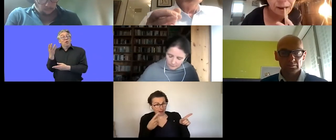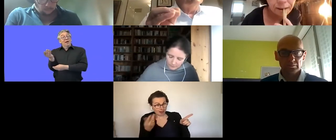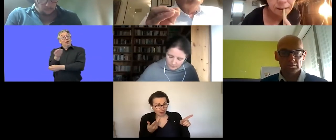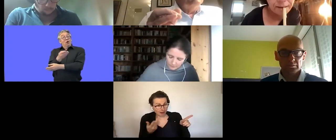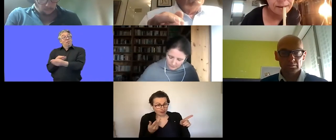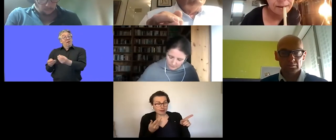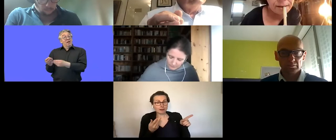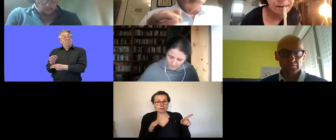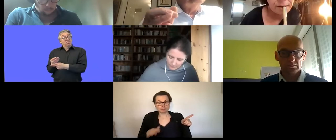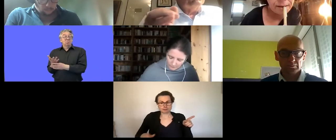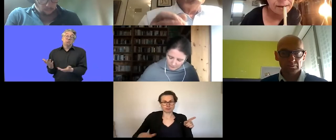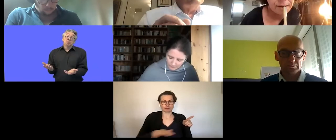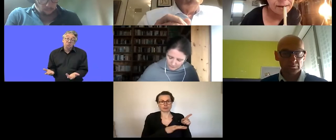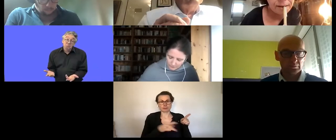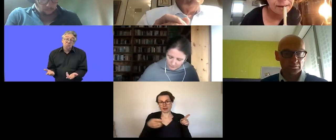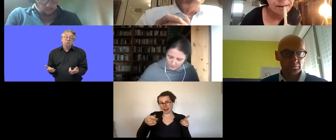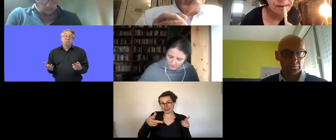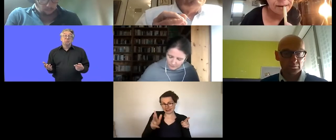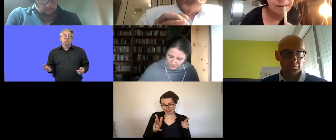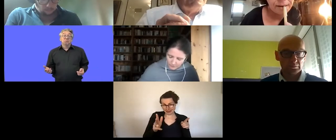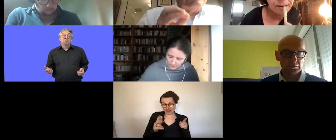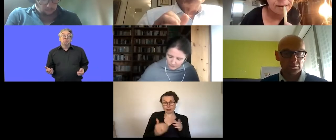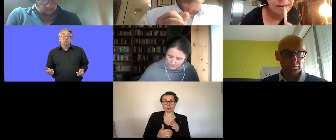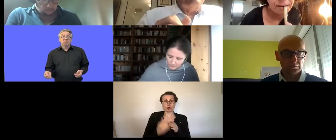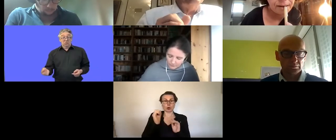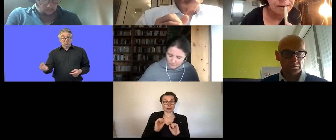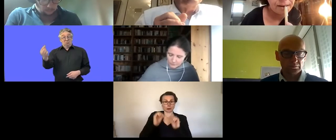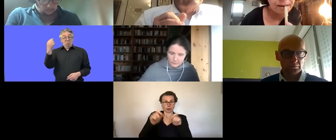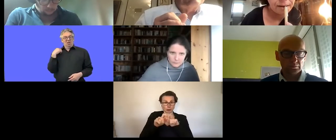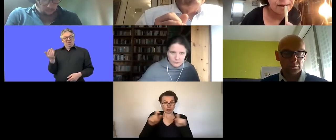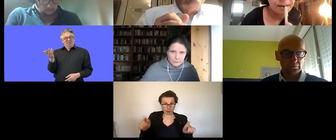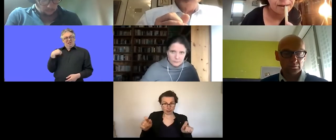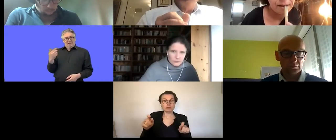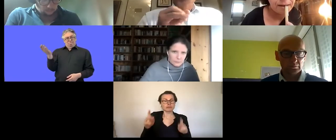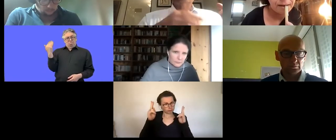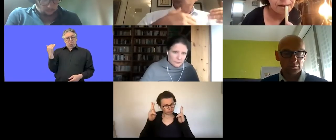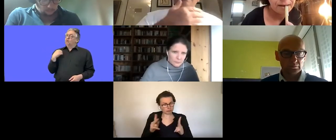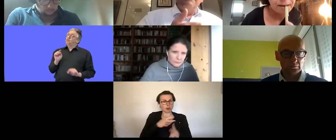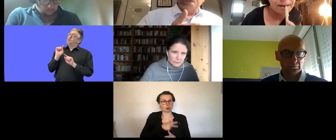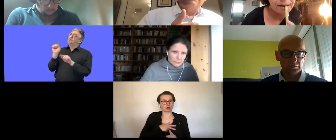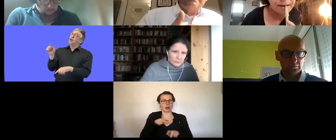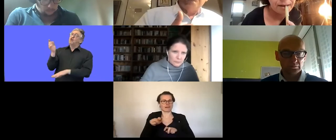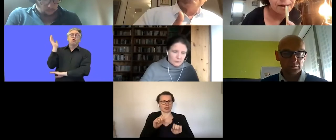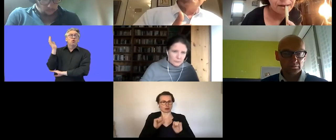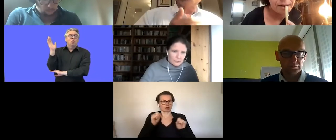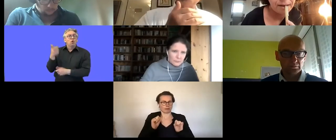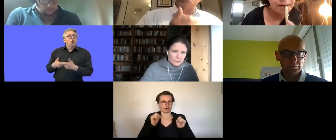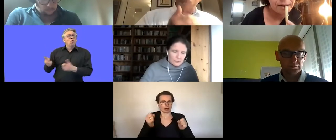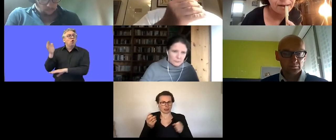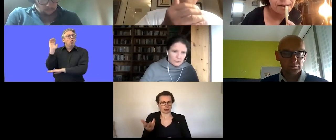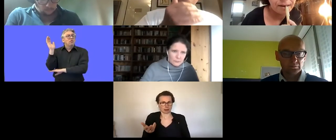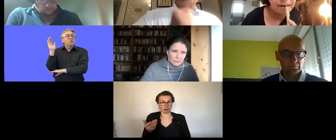a conference where i was present that one third of the newly found companies are already